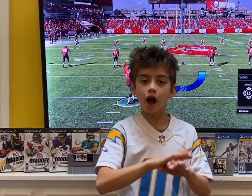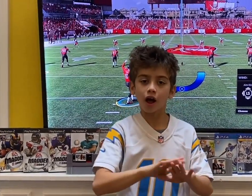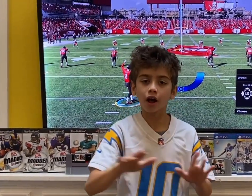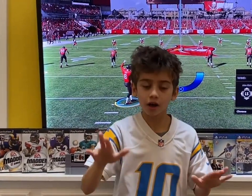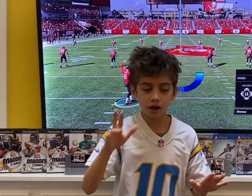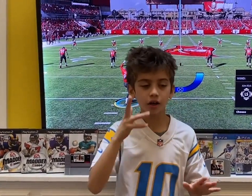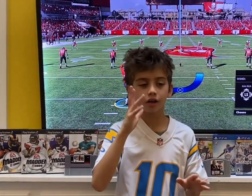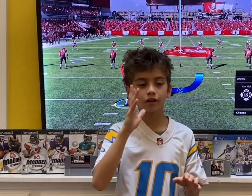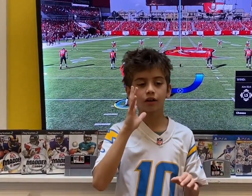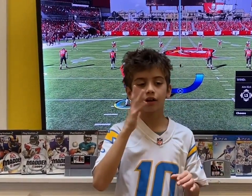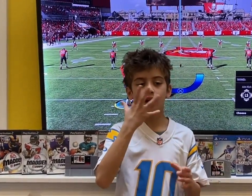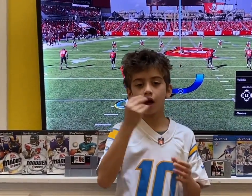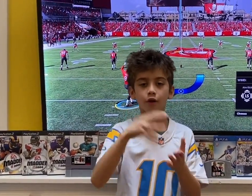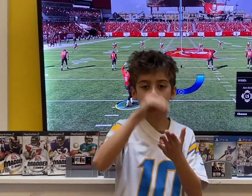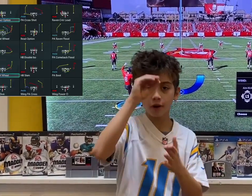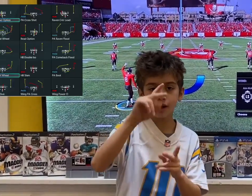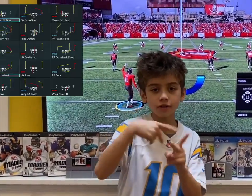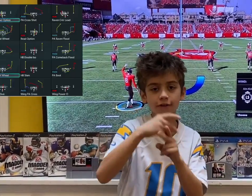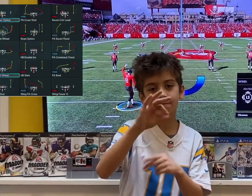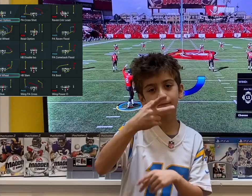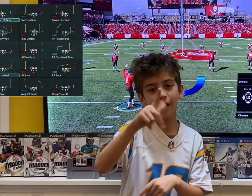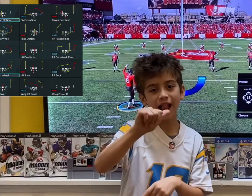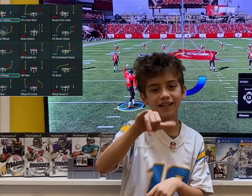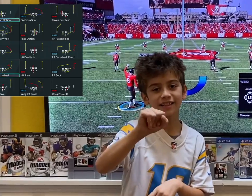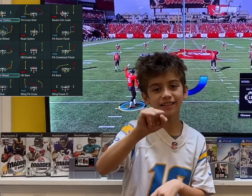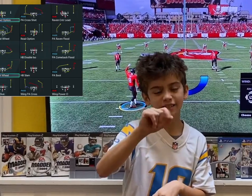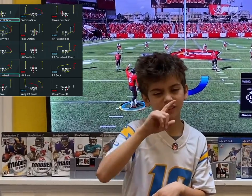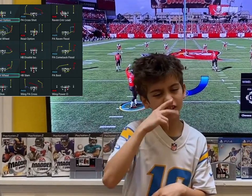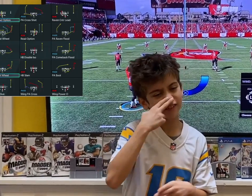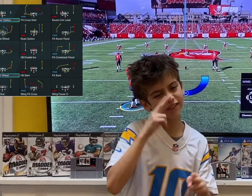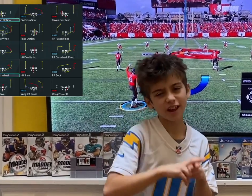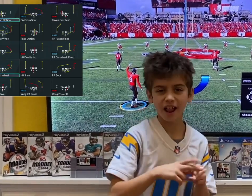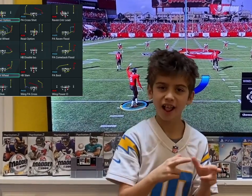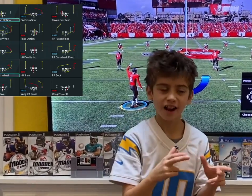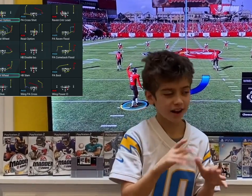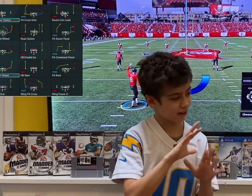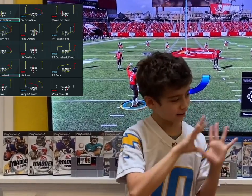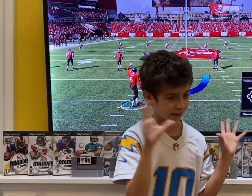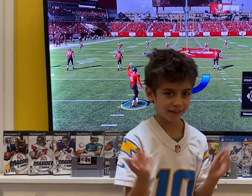We also learned all about the plays in the game, which helped make the game that much more fun.